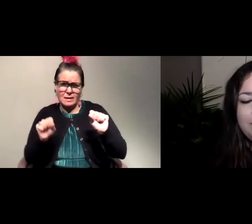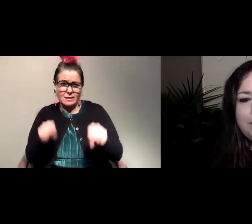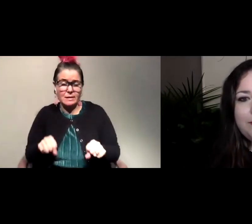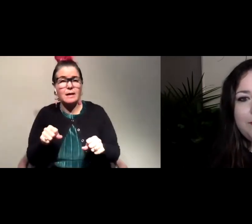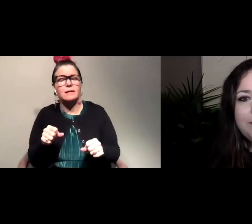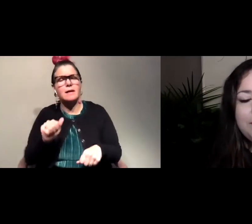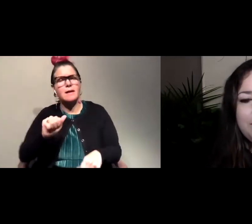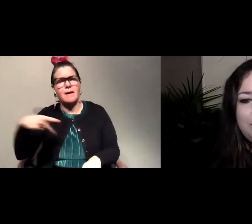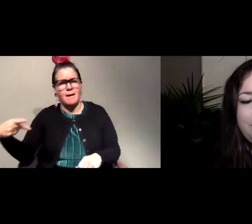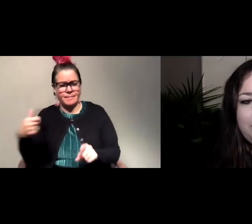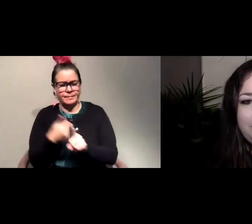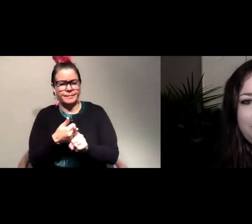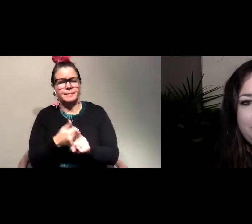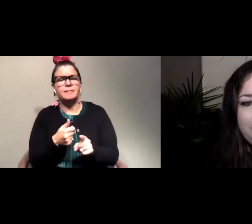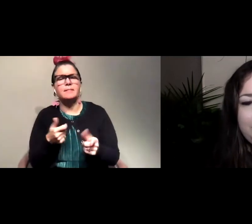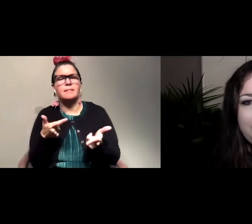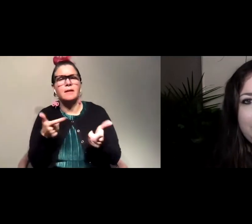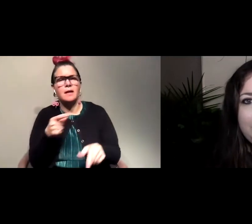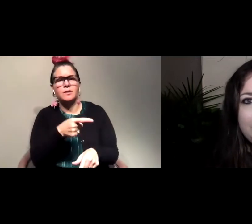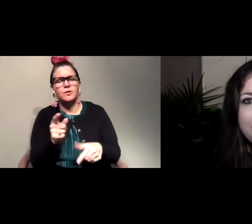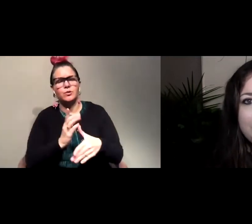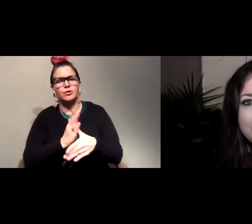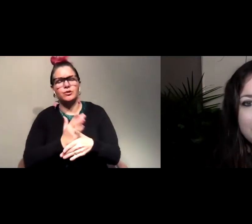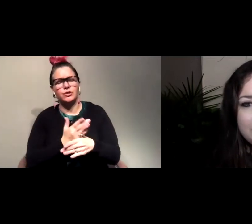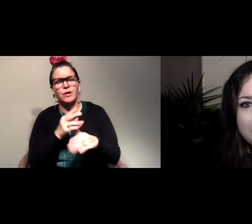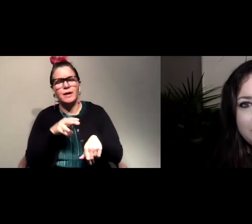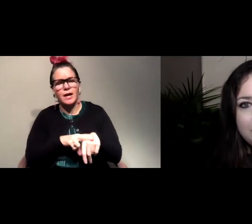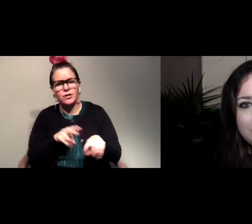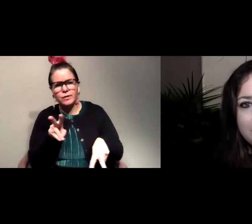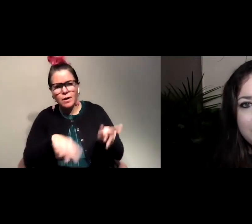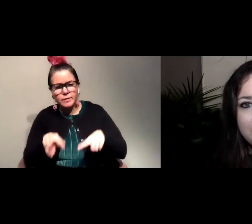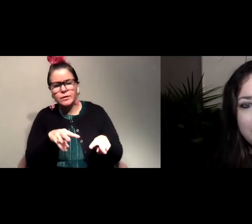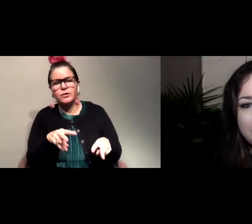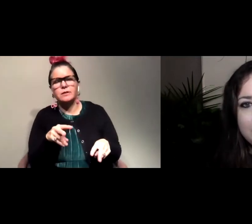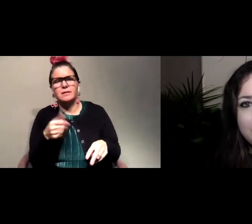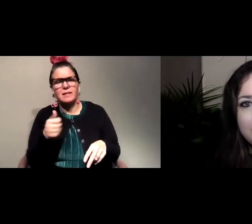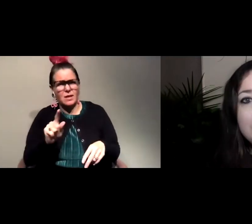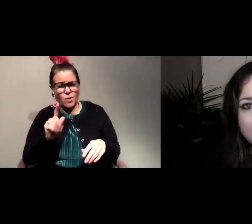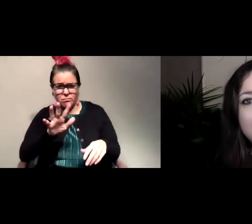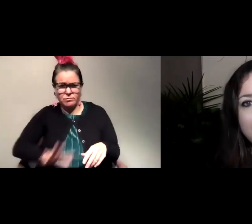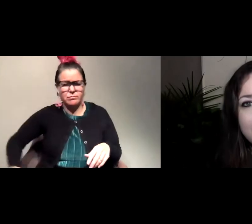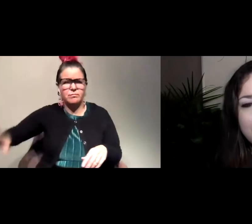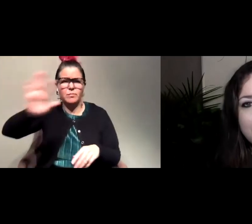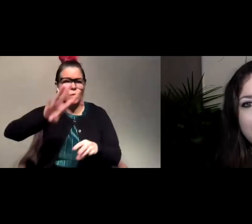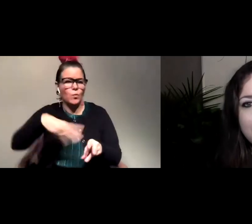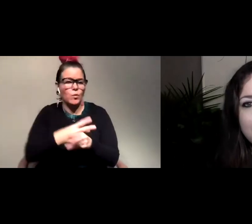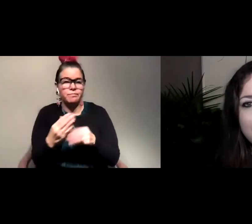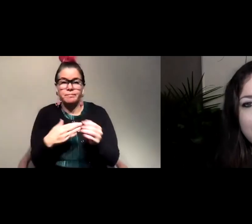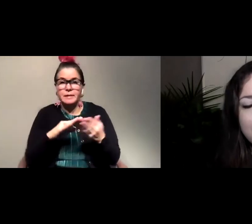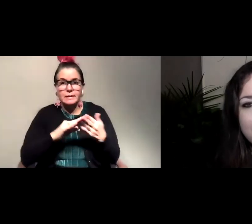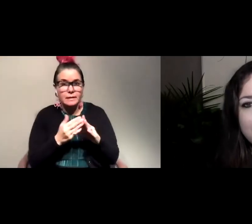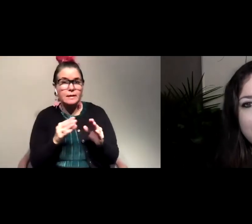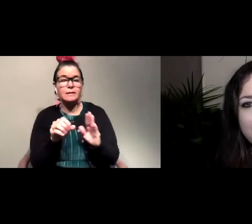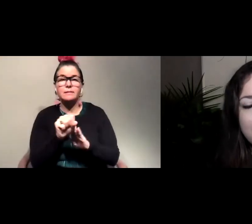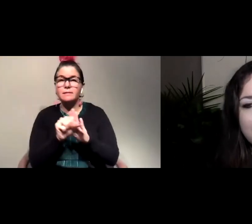an app that allows you to share nature observations anywhere in the world whether you're in a city or a state